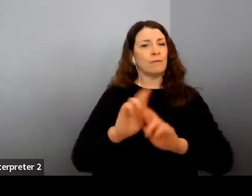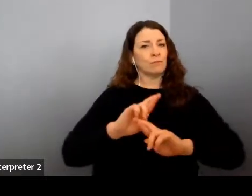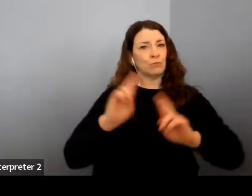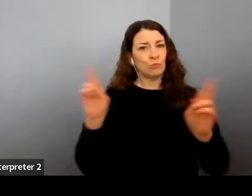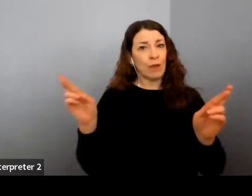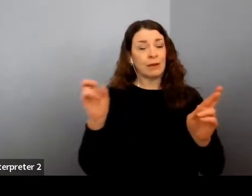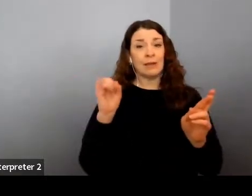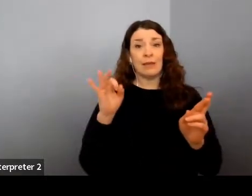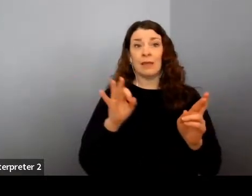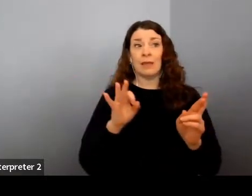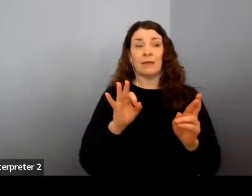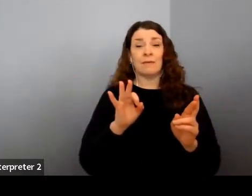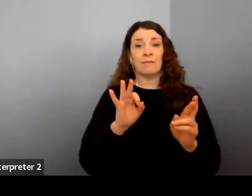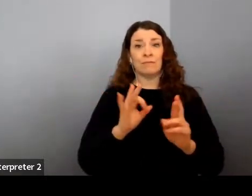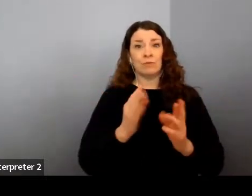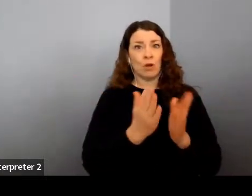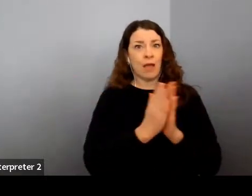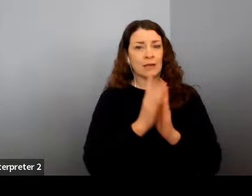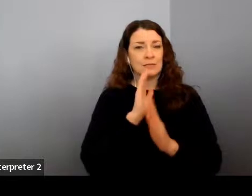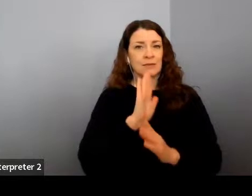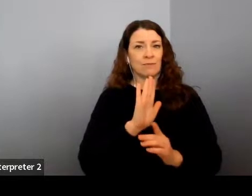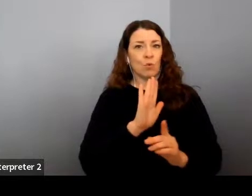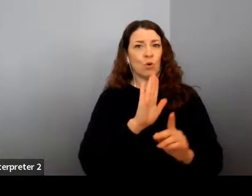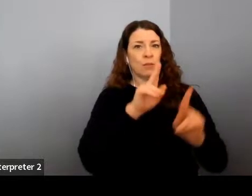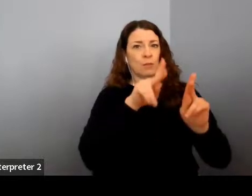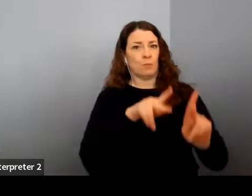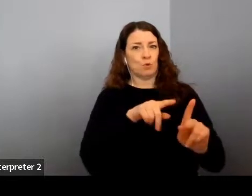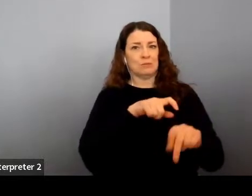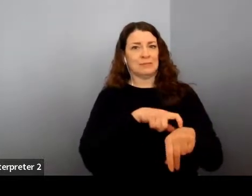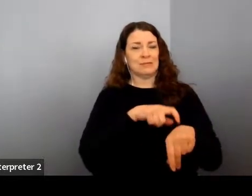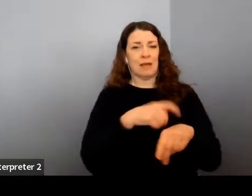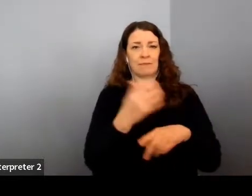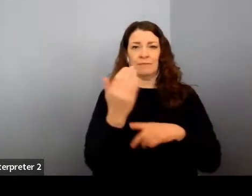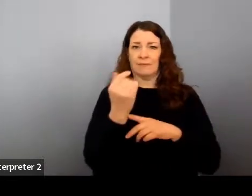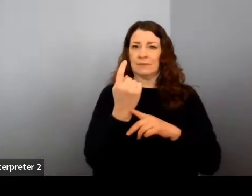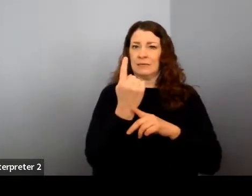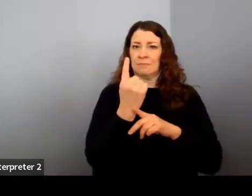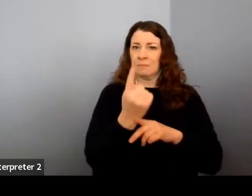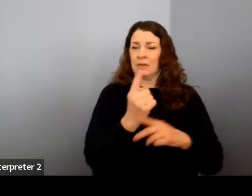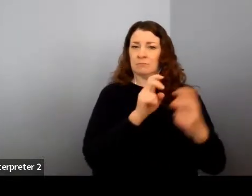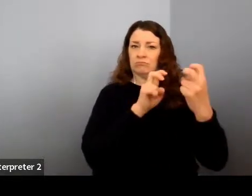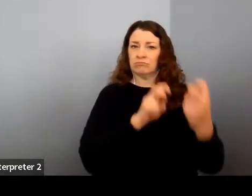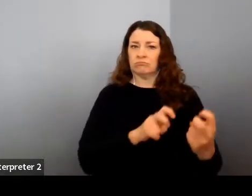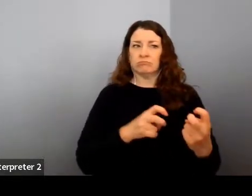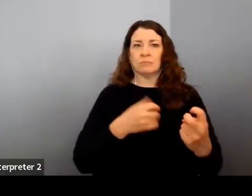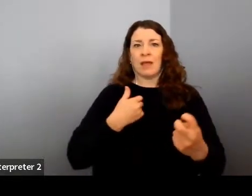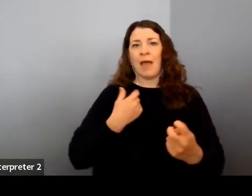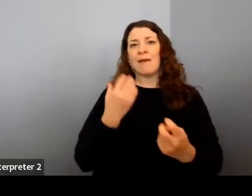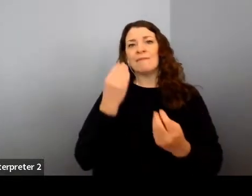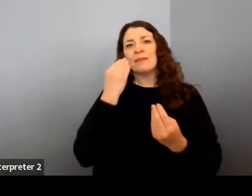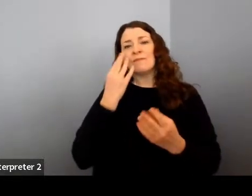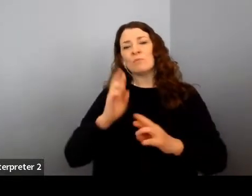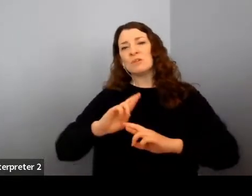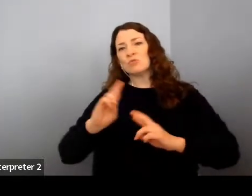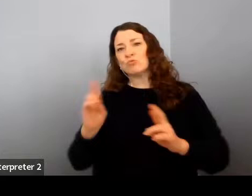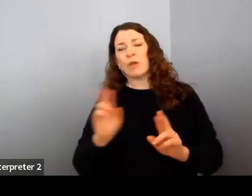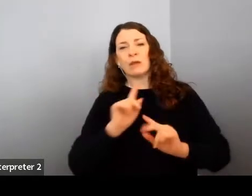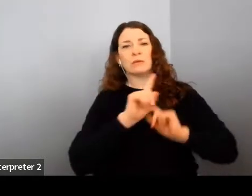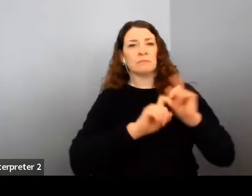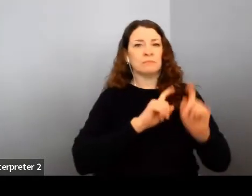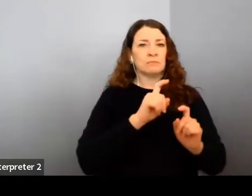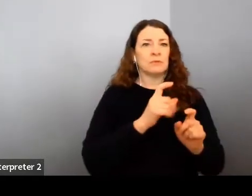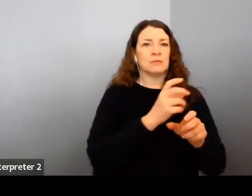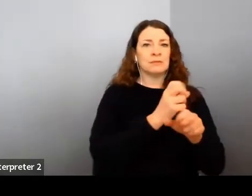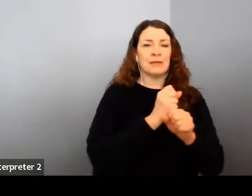minutes of someone's time, have an outcome that you want from that 15 minutes, something specific, because that's going to ensure that you get a tailored